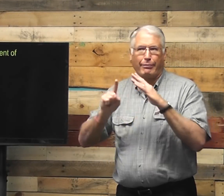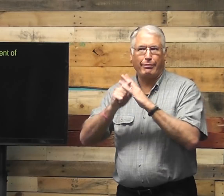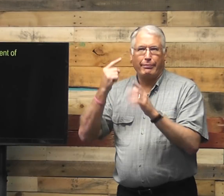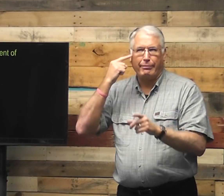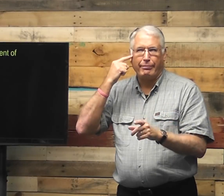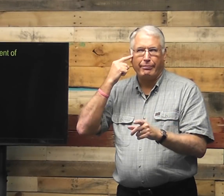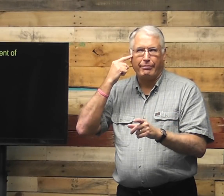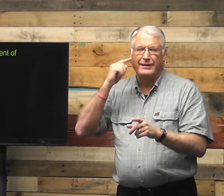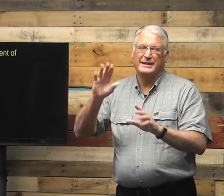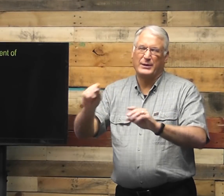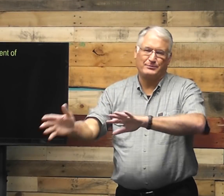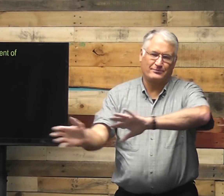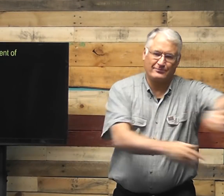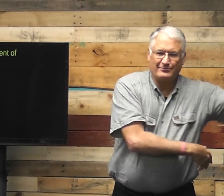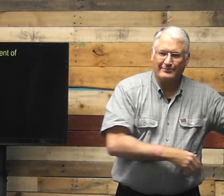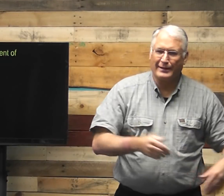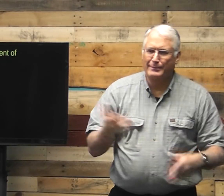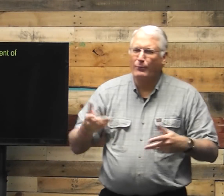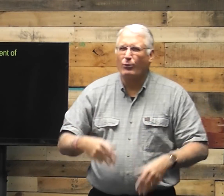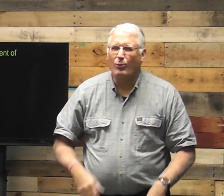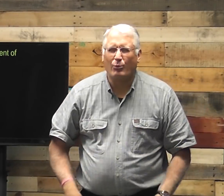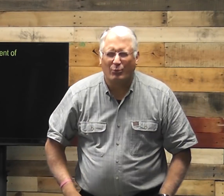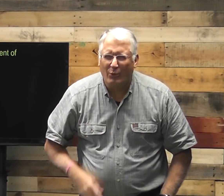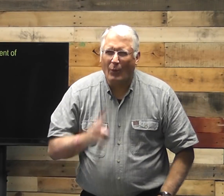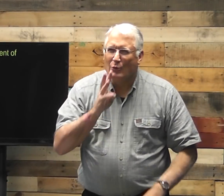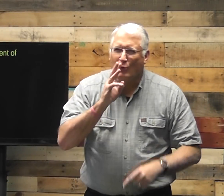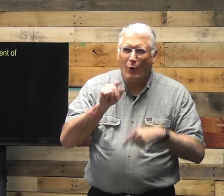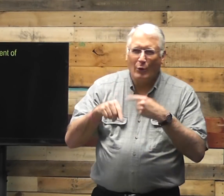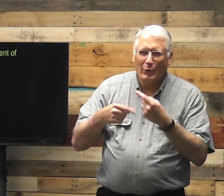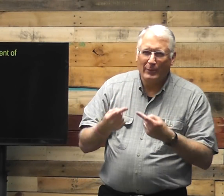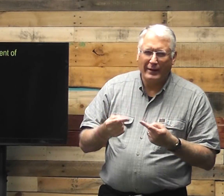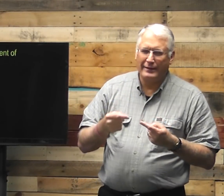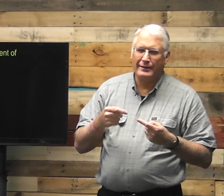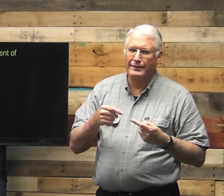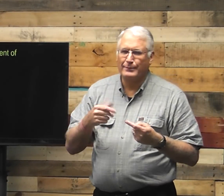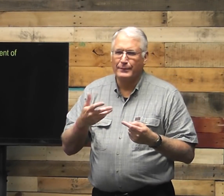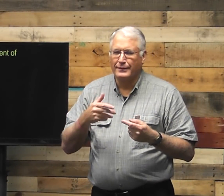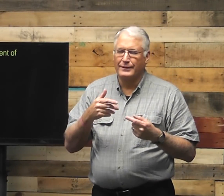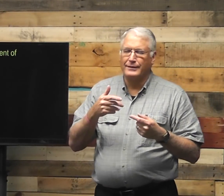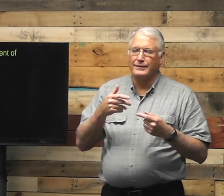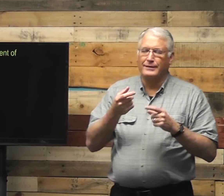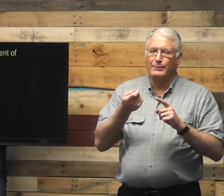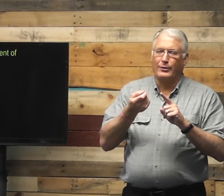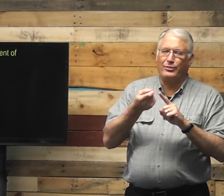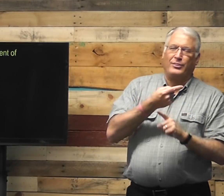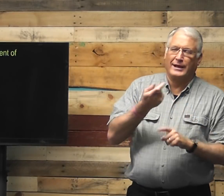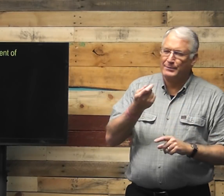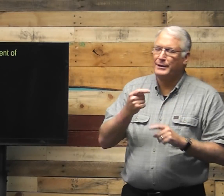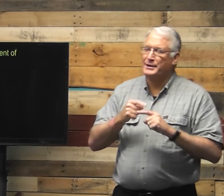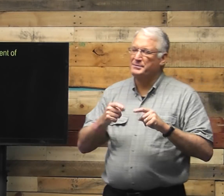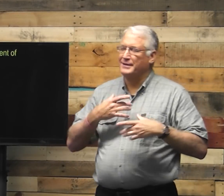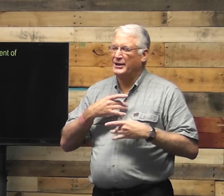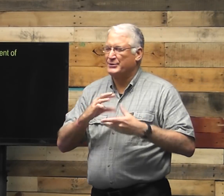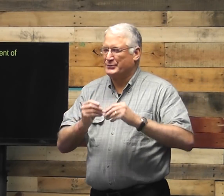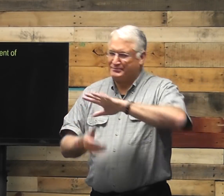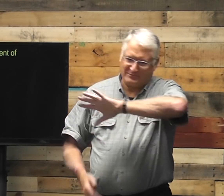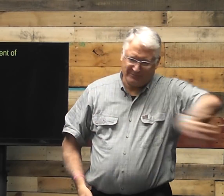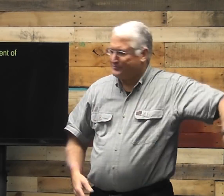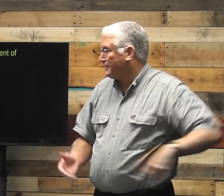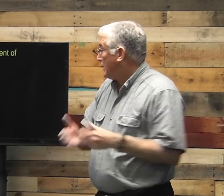know if I should tell you because it just came into my mind. But anyways, I'm going to put it to the side. You know, what are you talking about? You know, it's a little off. But, you know, I